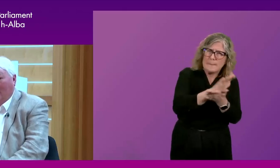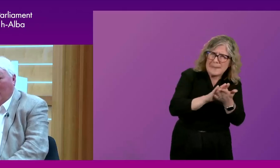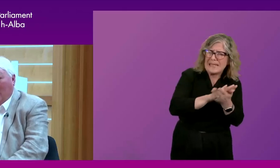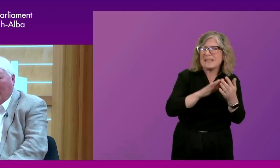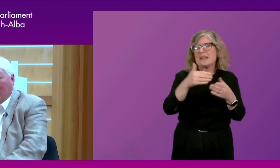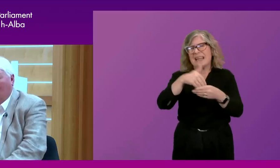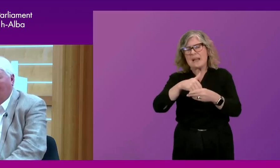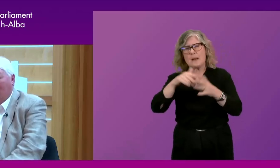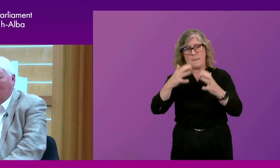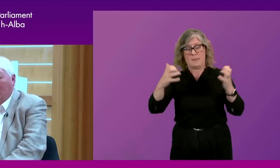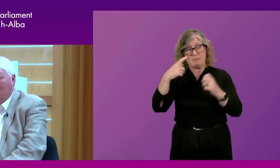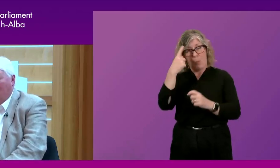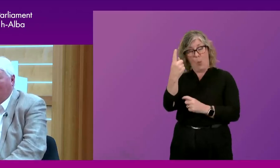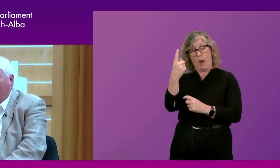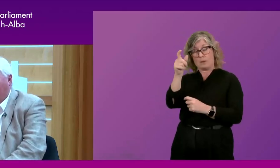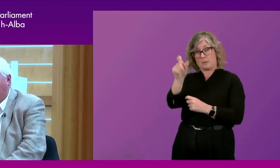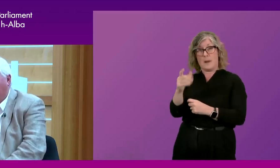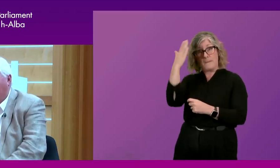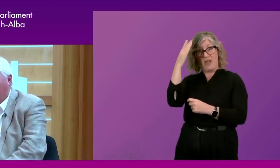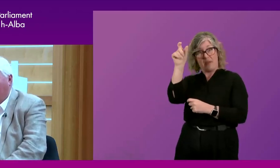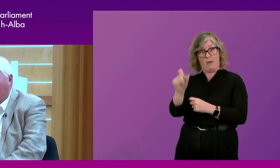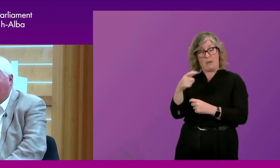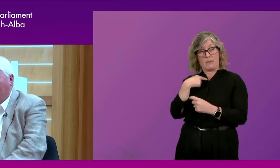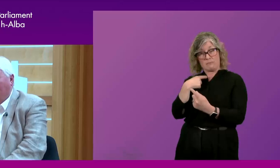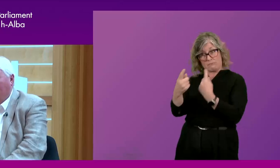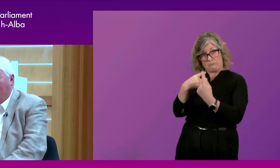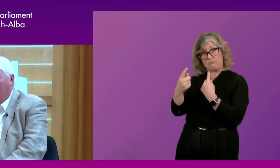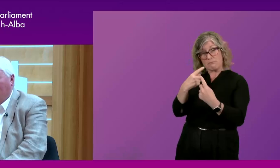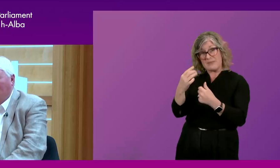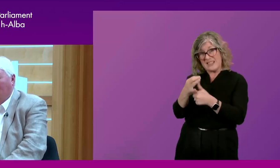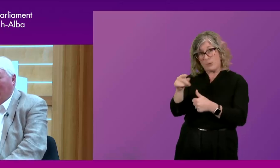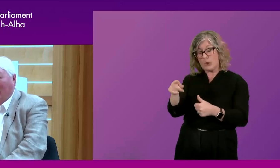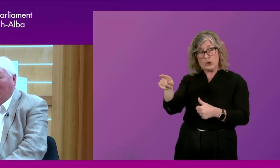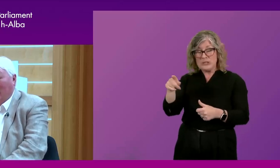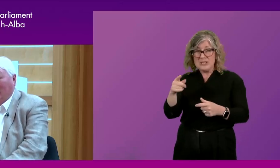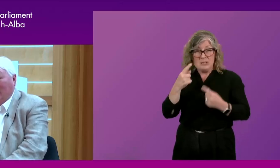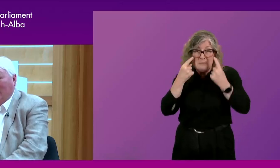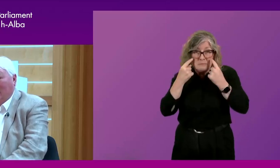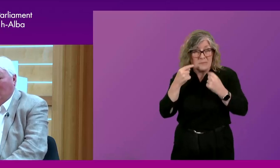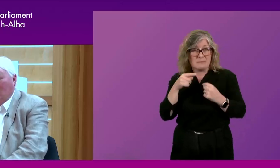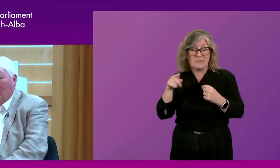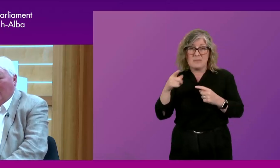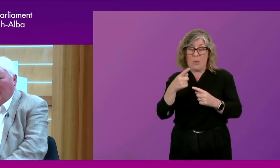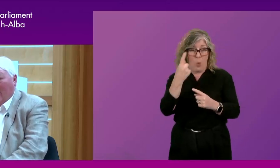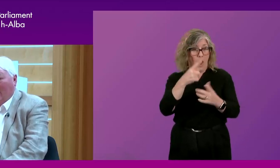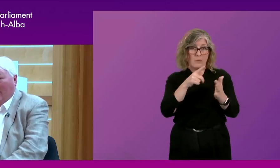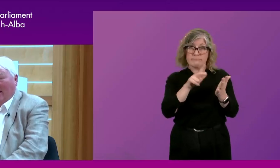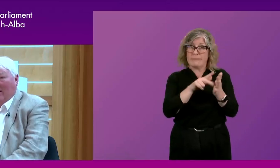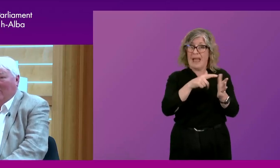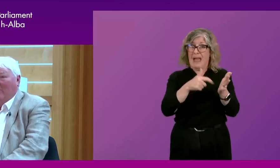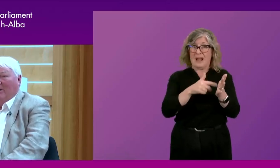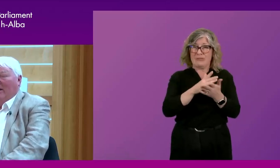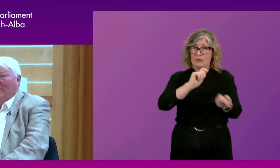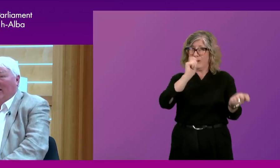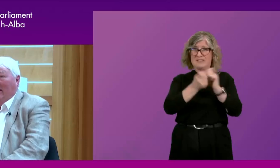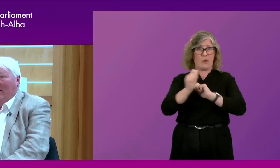interviewing a mother who was in tears, as she described the transformation that act had made to her family. I